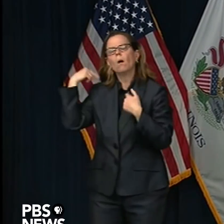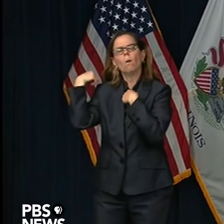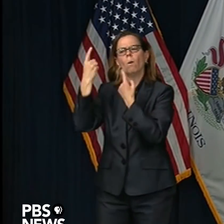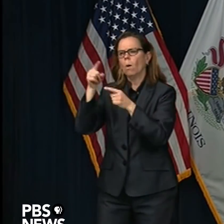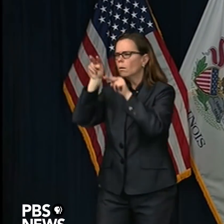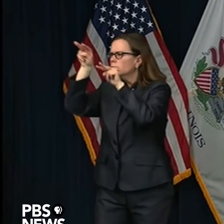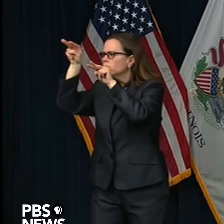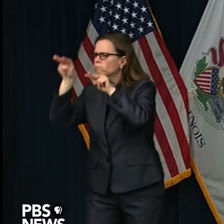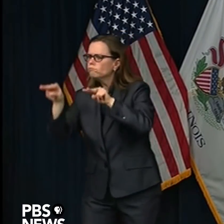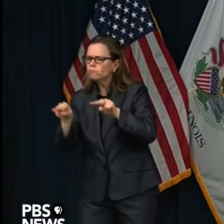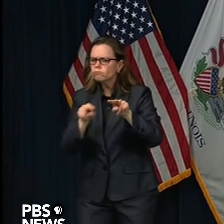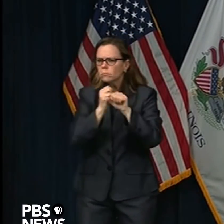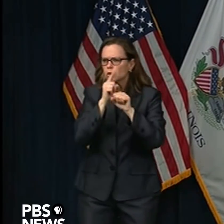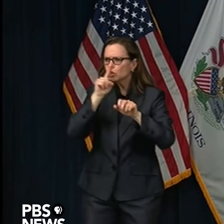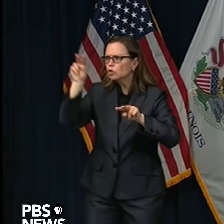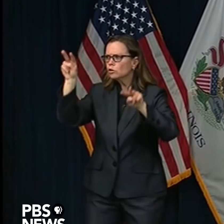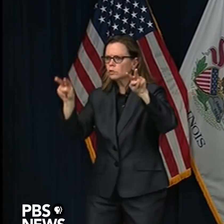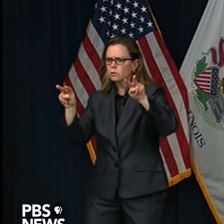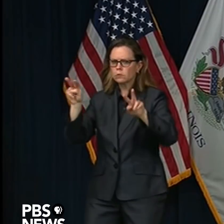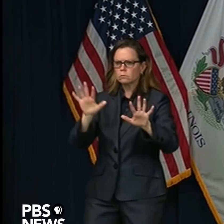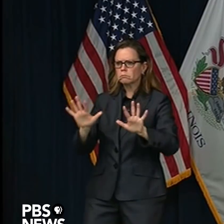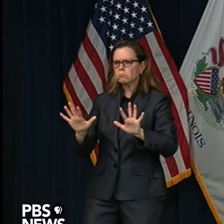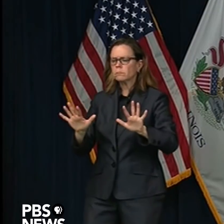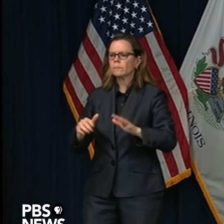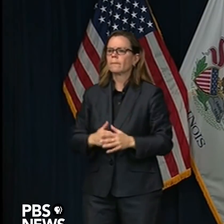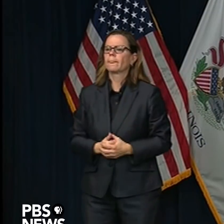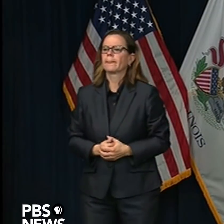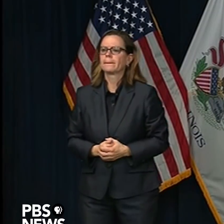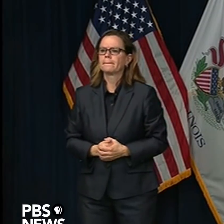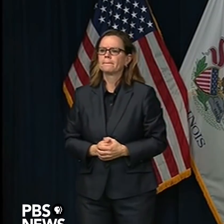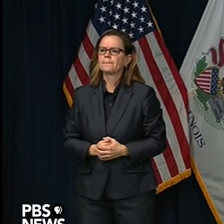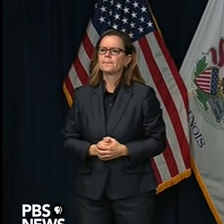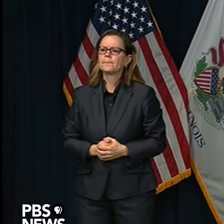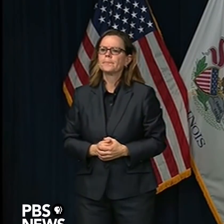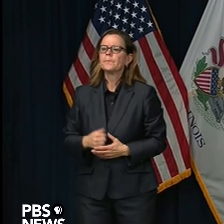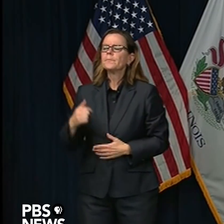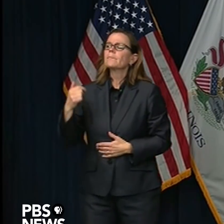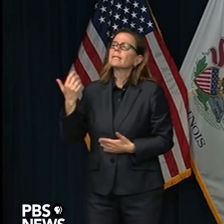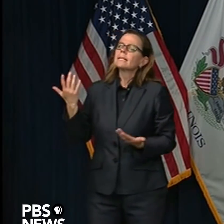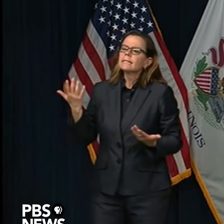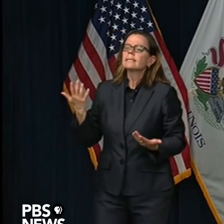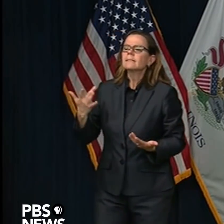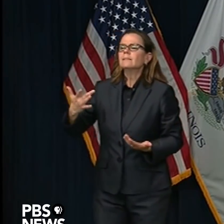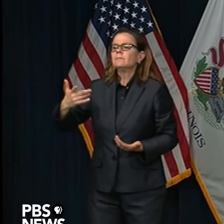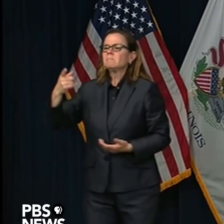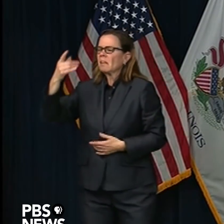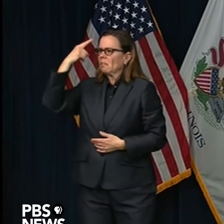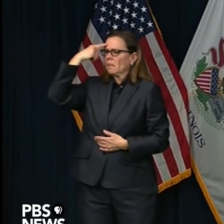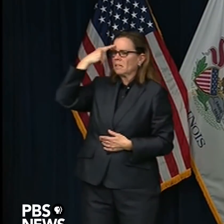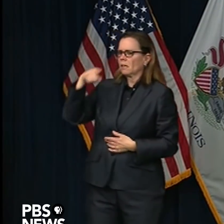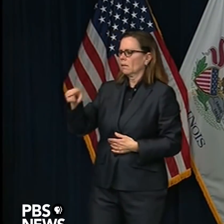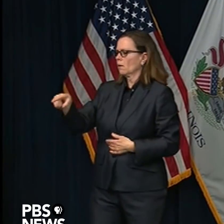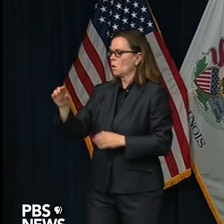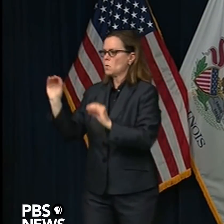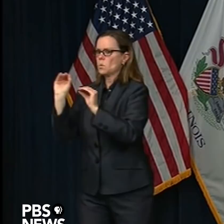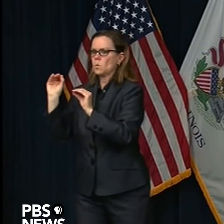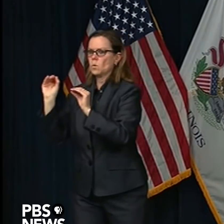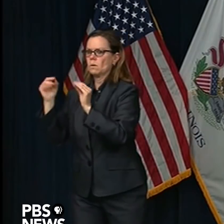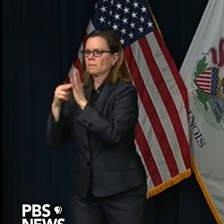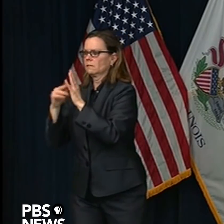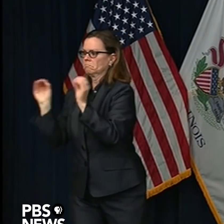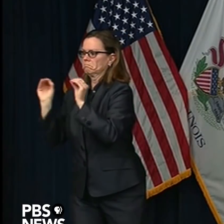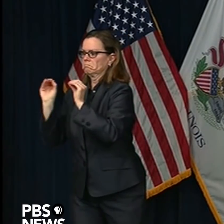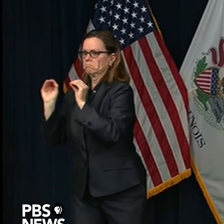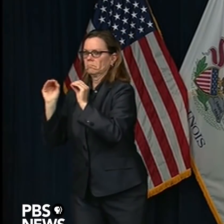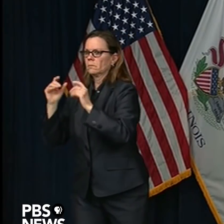seeing an indication to open McCormick yet, but we are following closely the capacity in all of the regions.